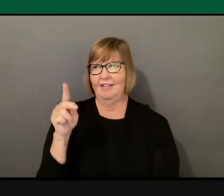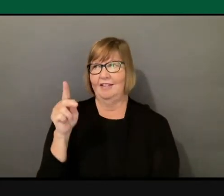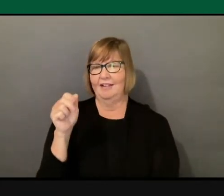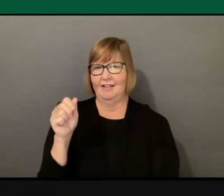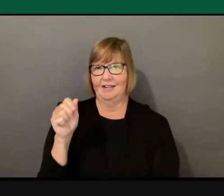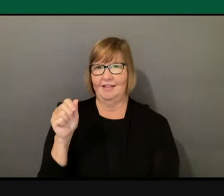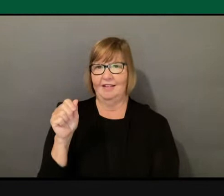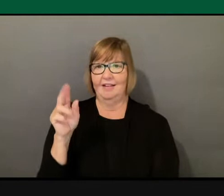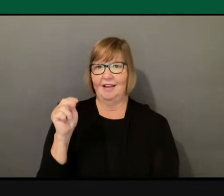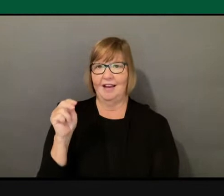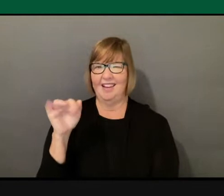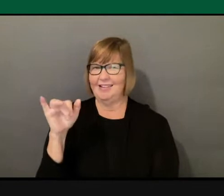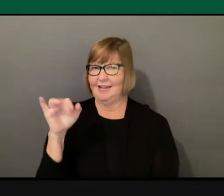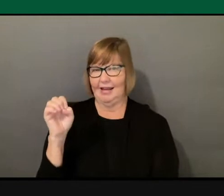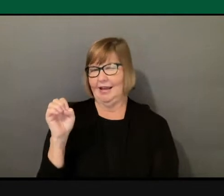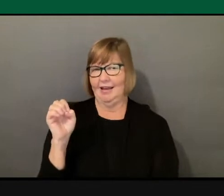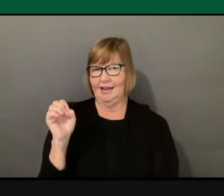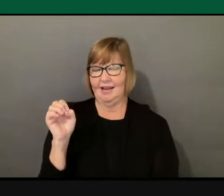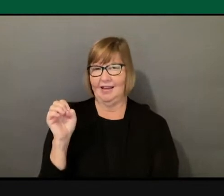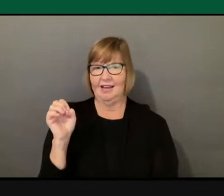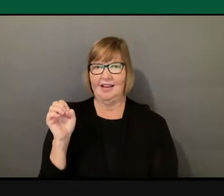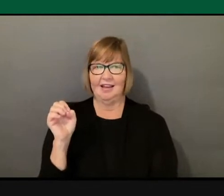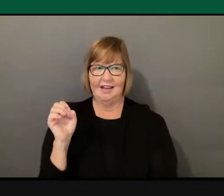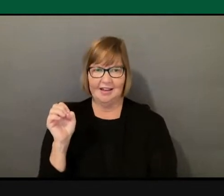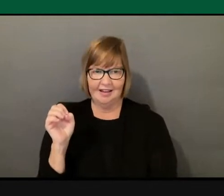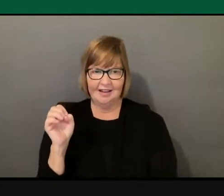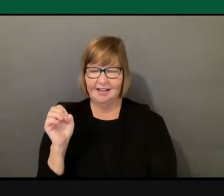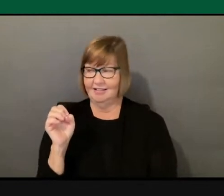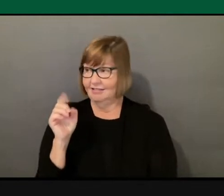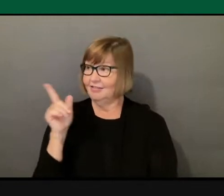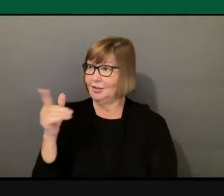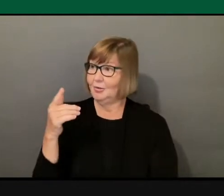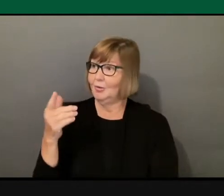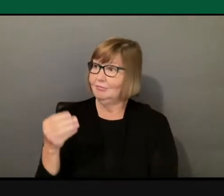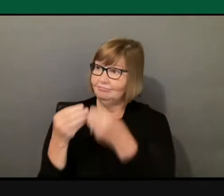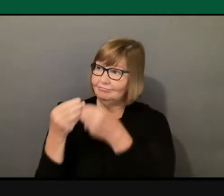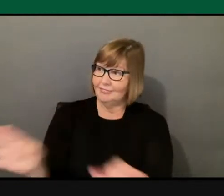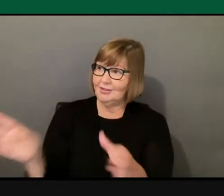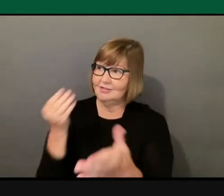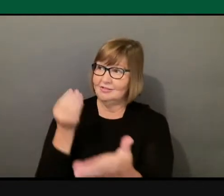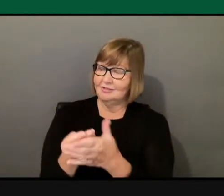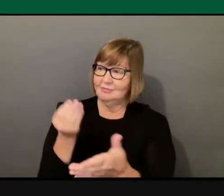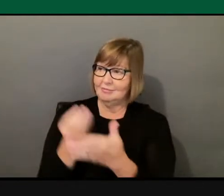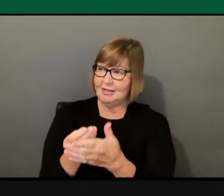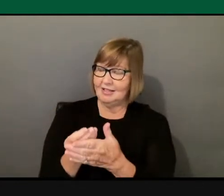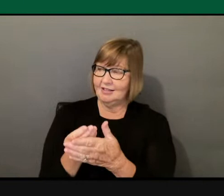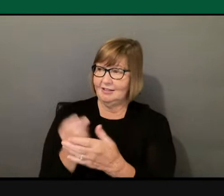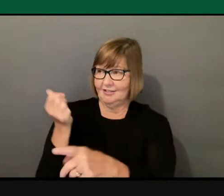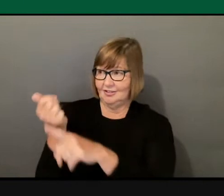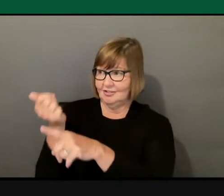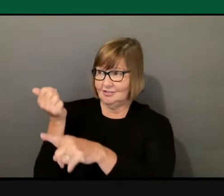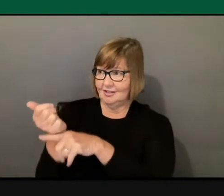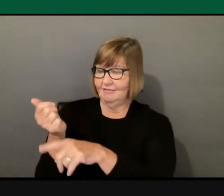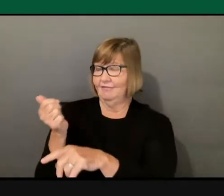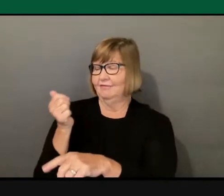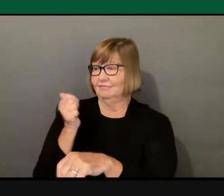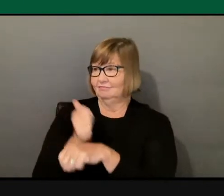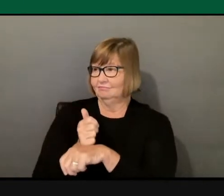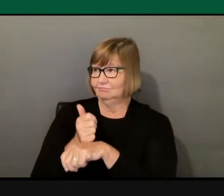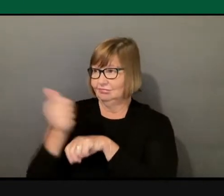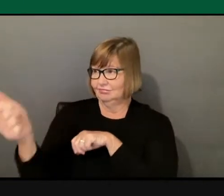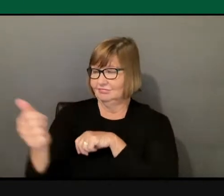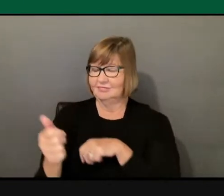will even have, you know, Adidas and financial loss because we refuse to be a bystander.